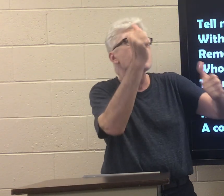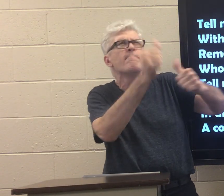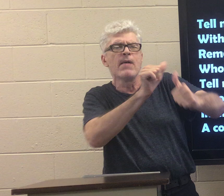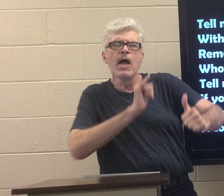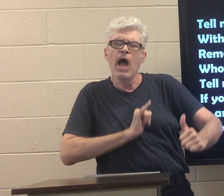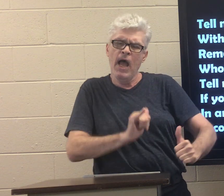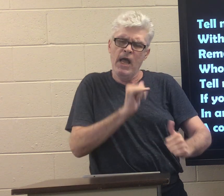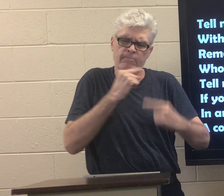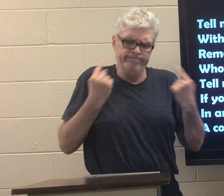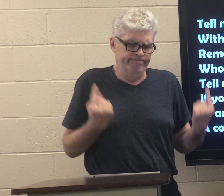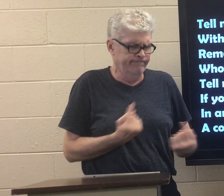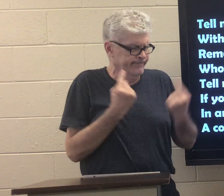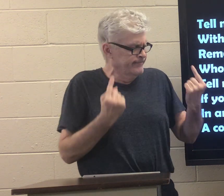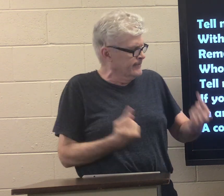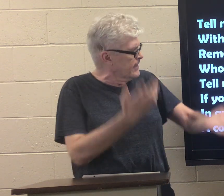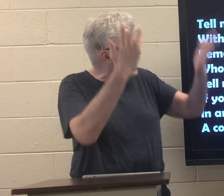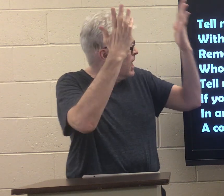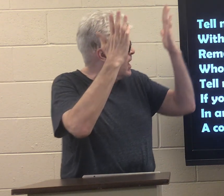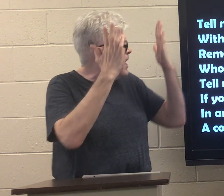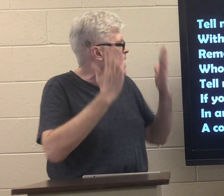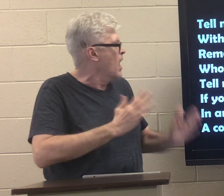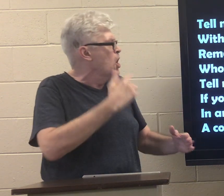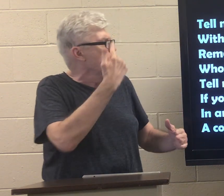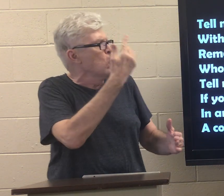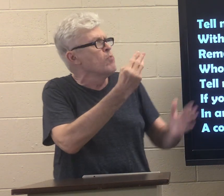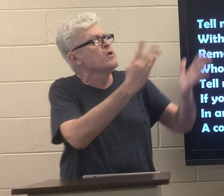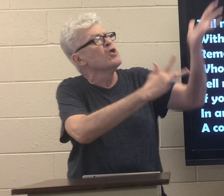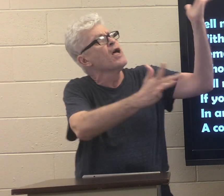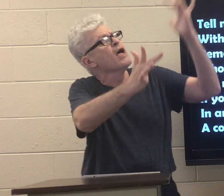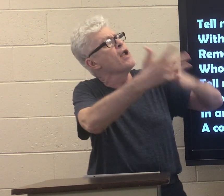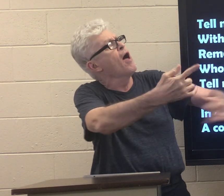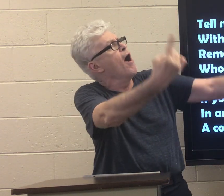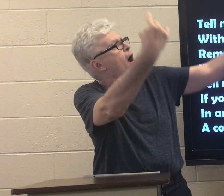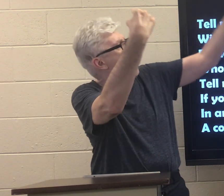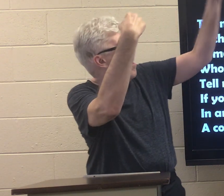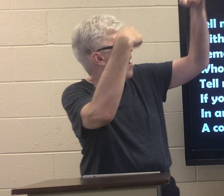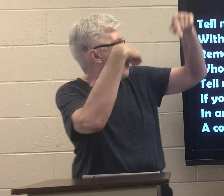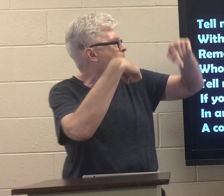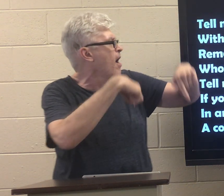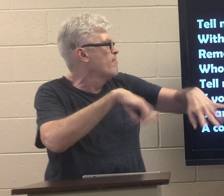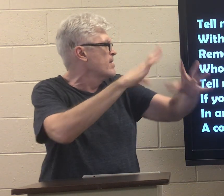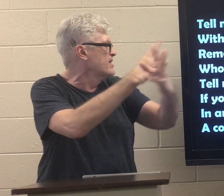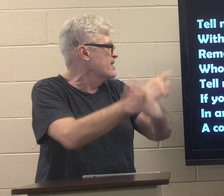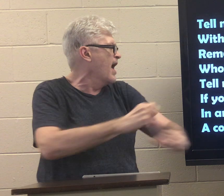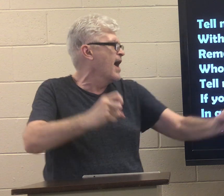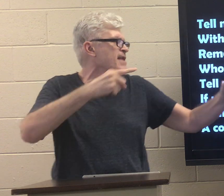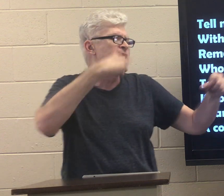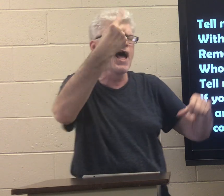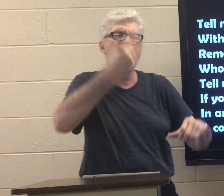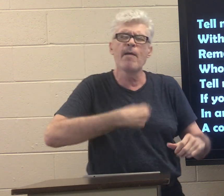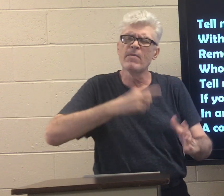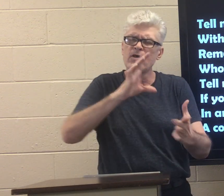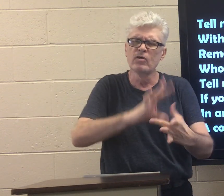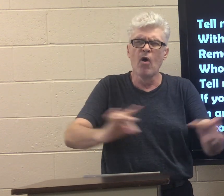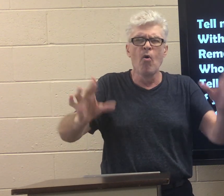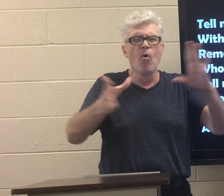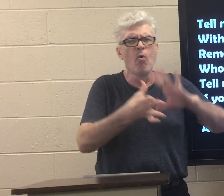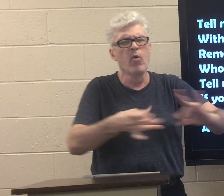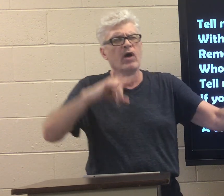remember I'm the sinner whom Jesus came to say tell me the story